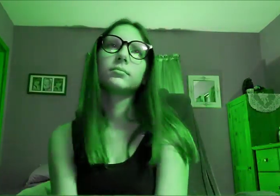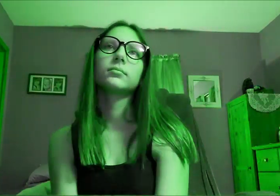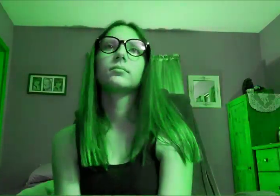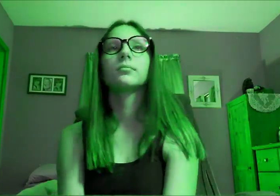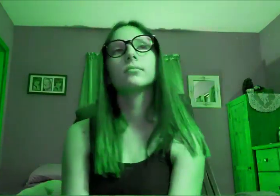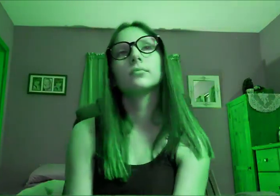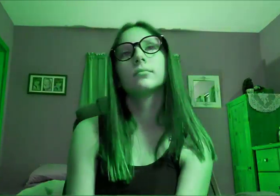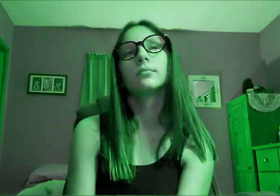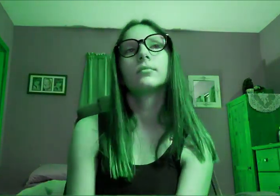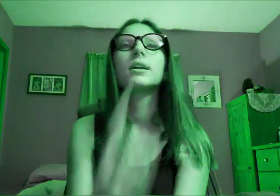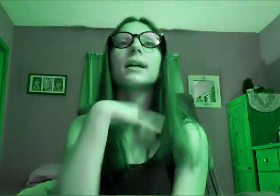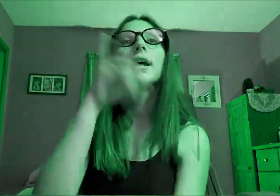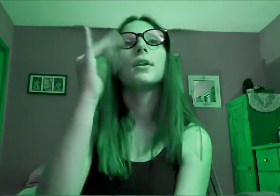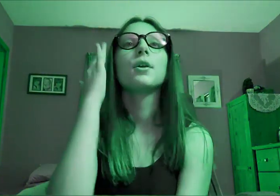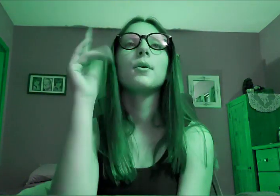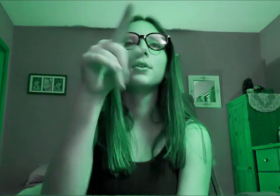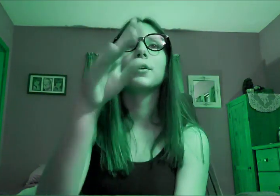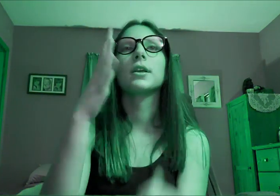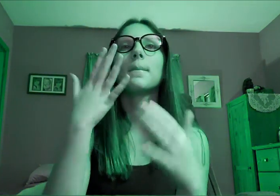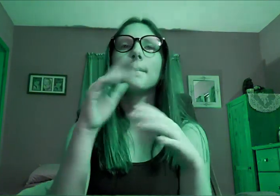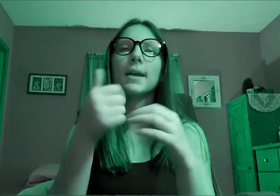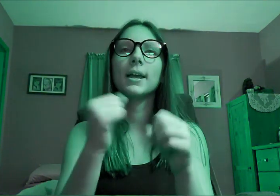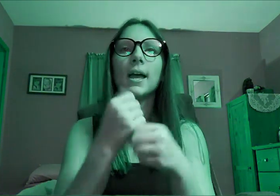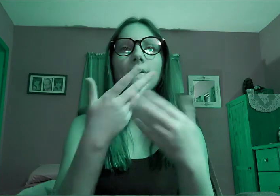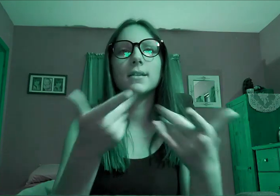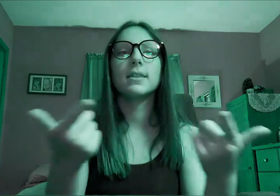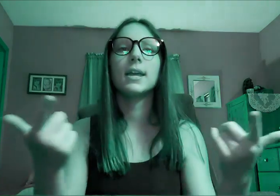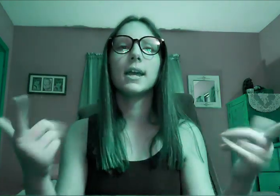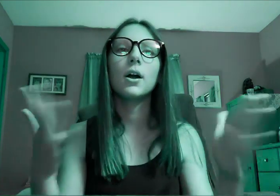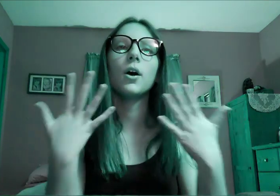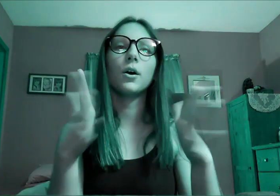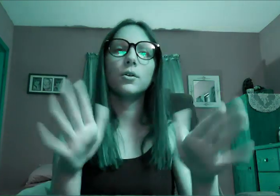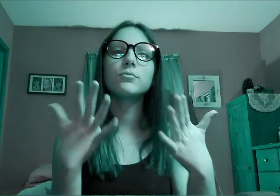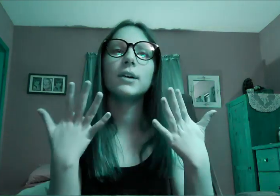Cause I know you're gonna make everything alright